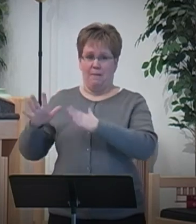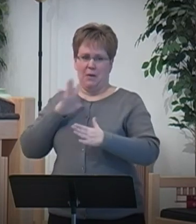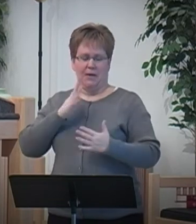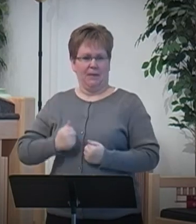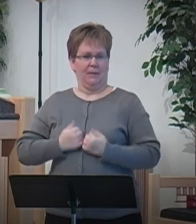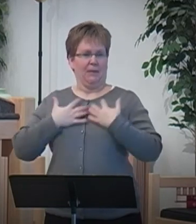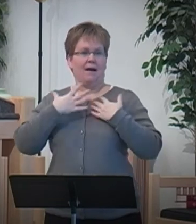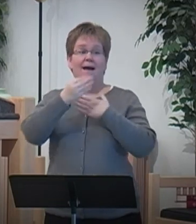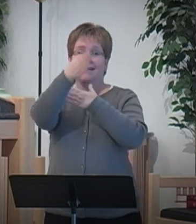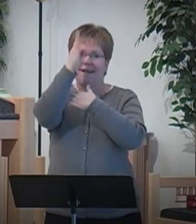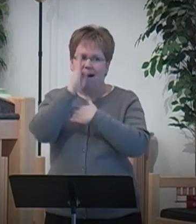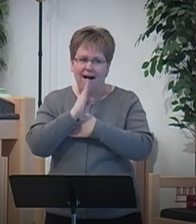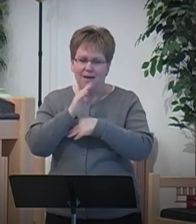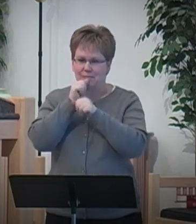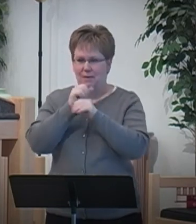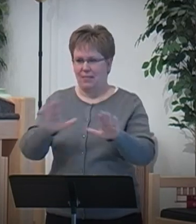will be blessed too. Amen.